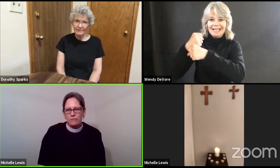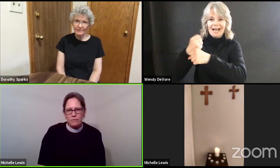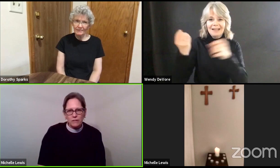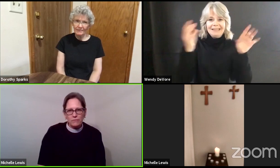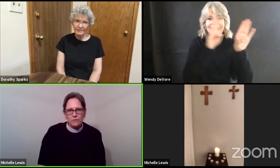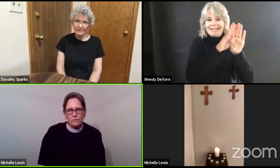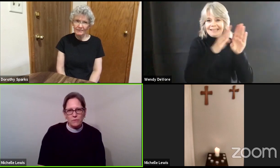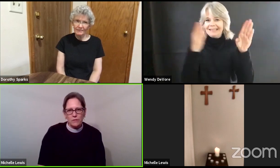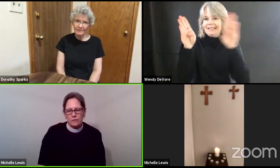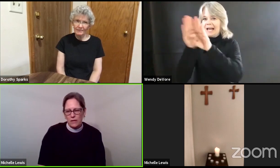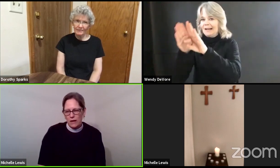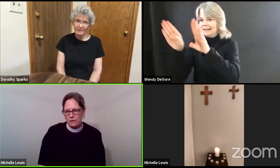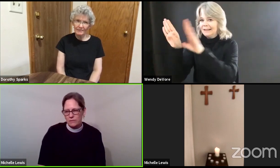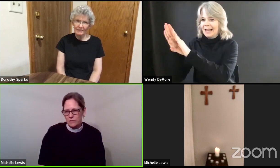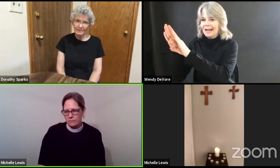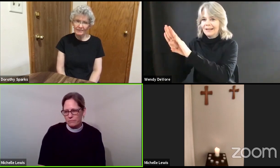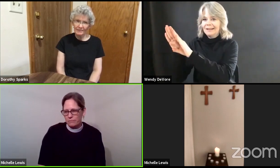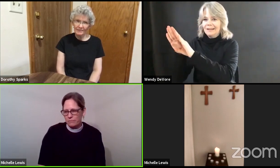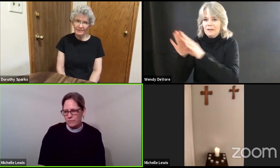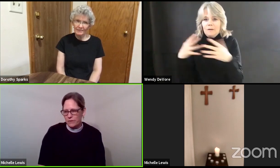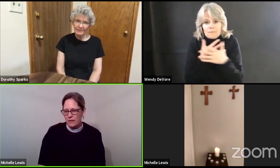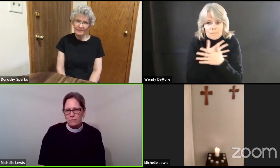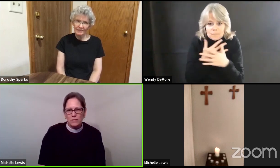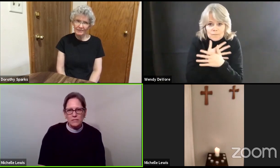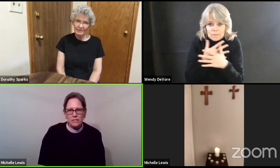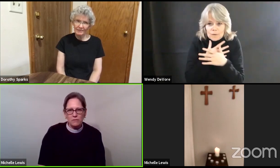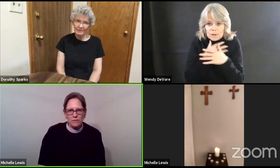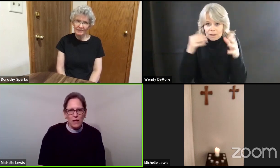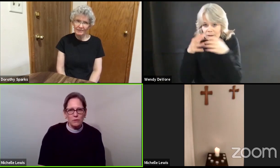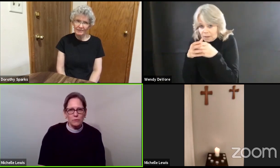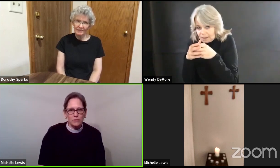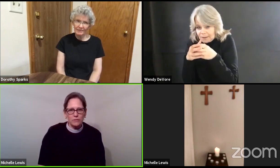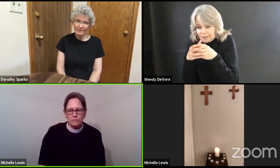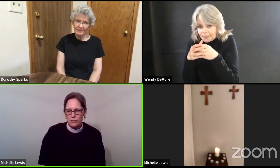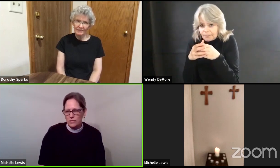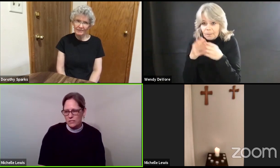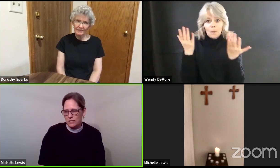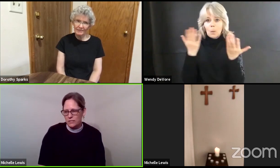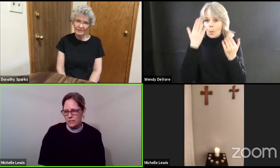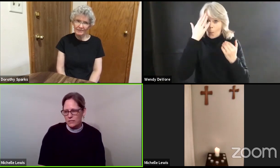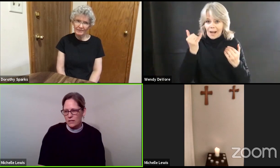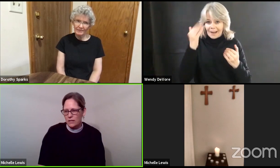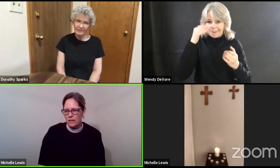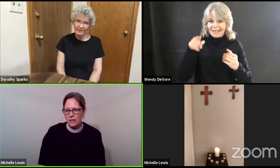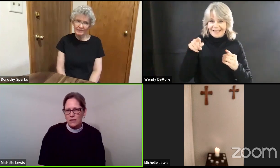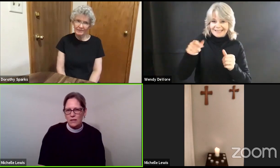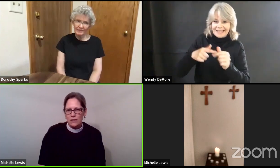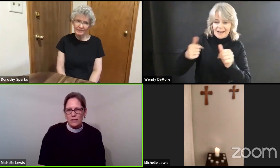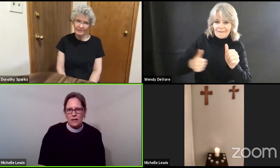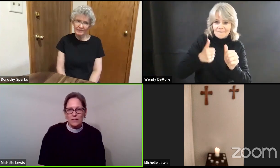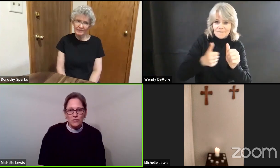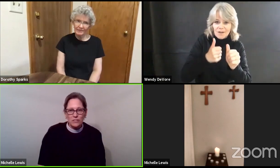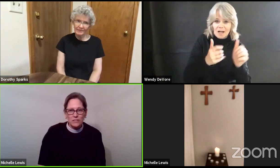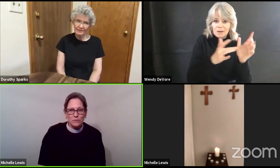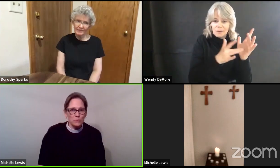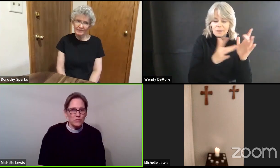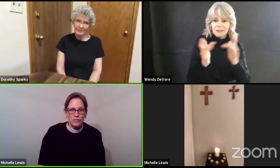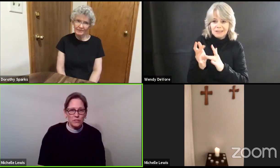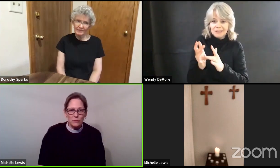fearful for their lives because they are followers of Jesus. And Jesus was just